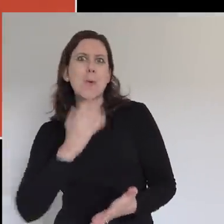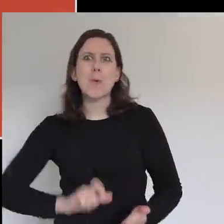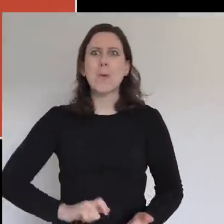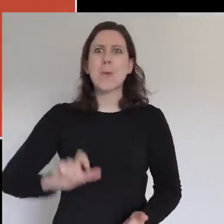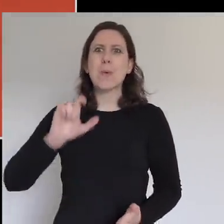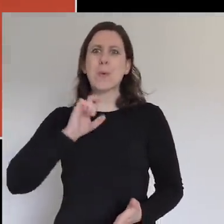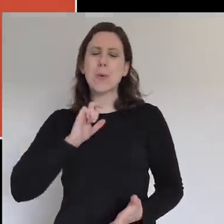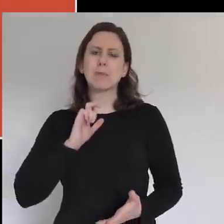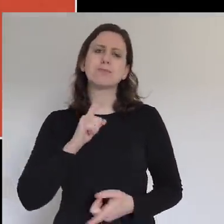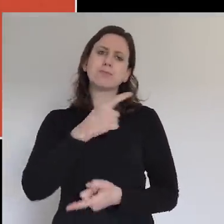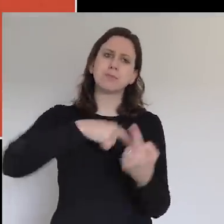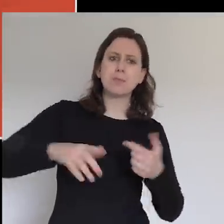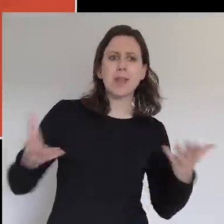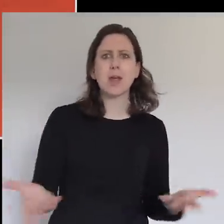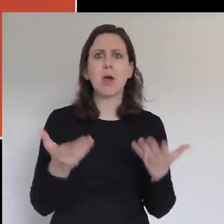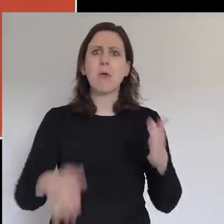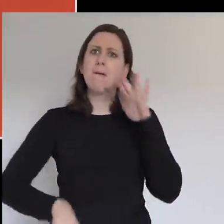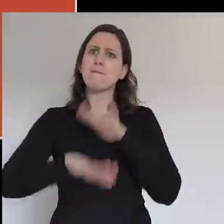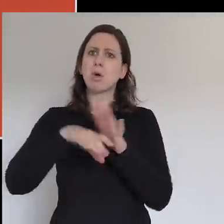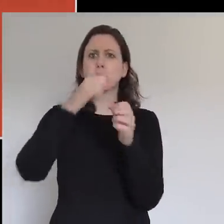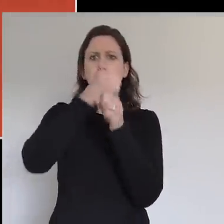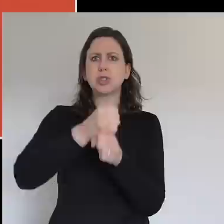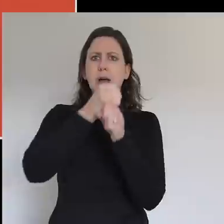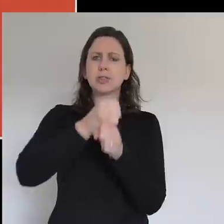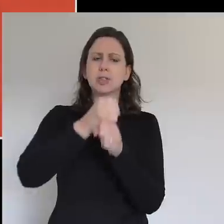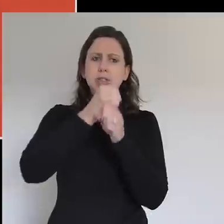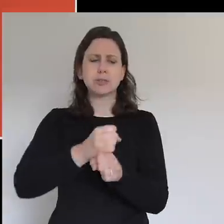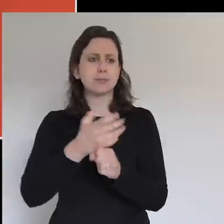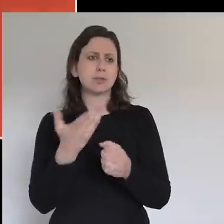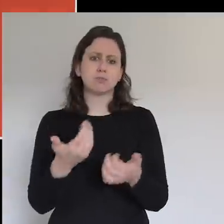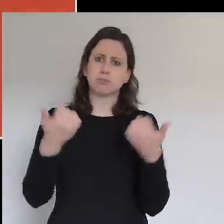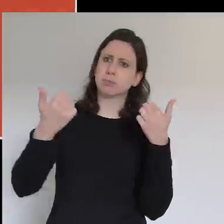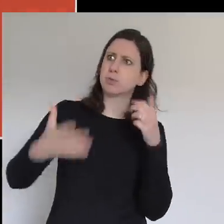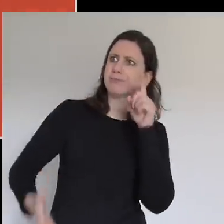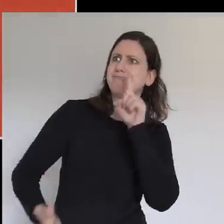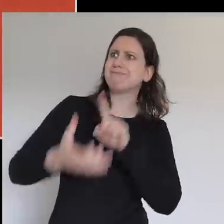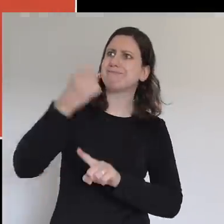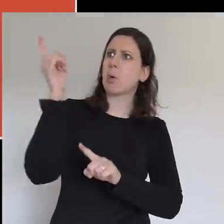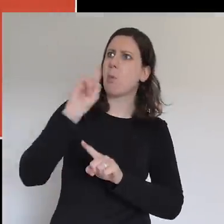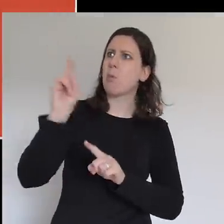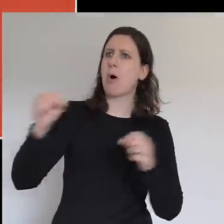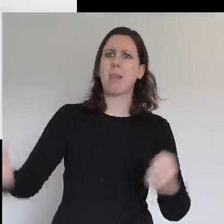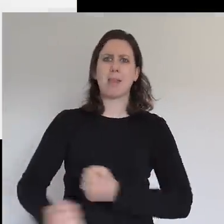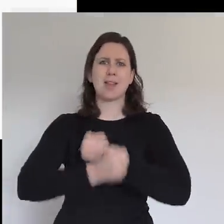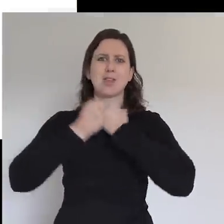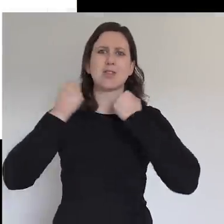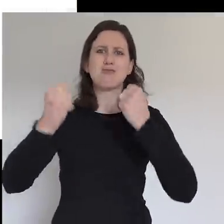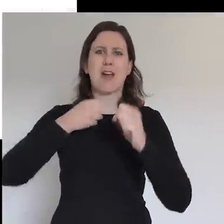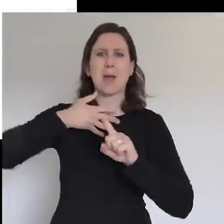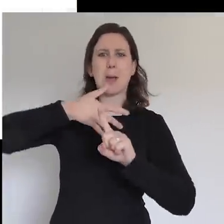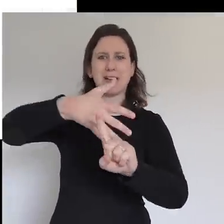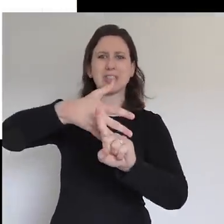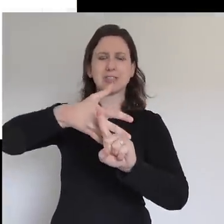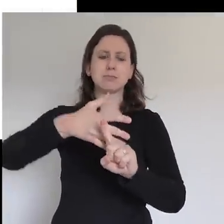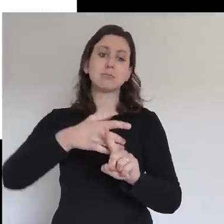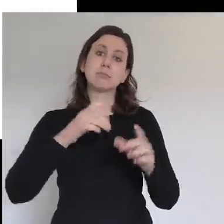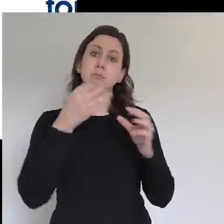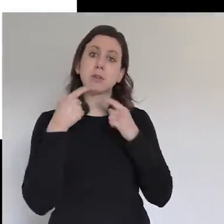encourage the whole church to play a part in fulfilling the awesome challenge that is the Great Commission. What is the Evangelical Alliance for?